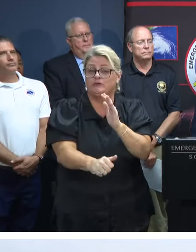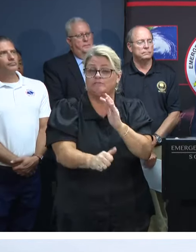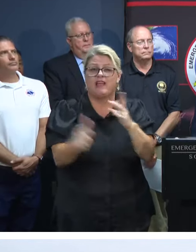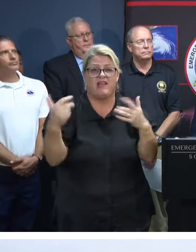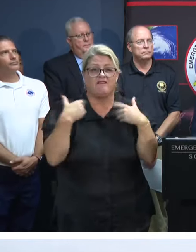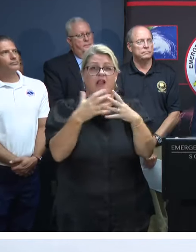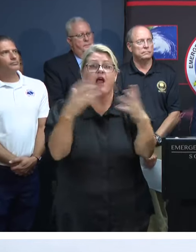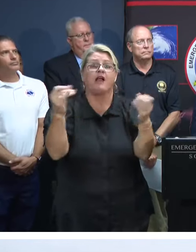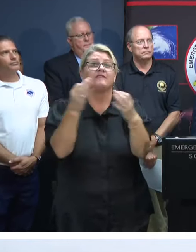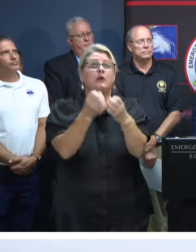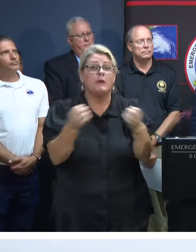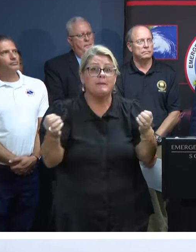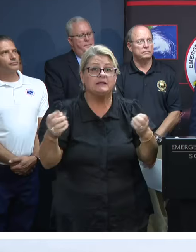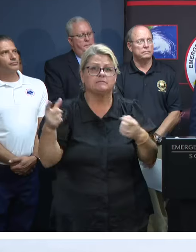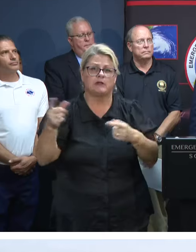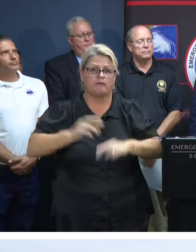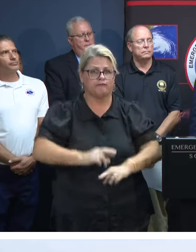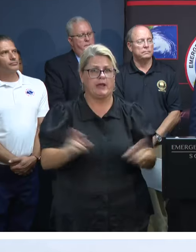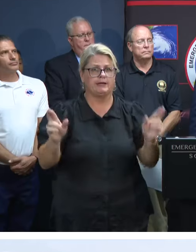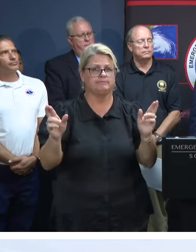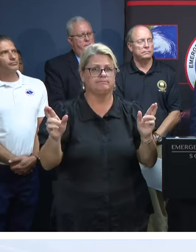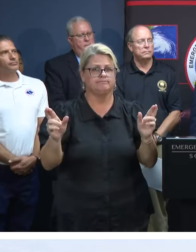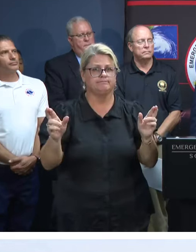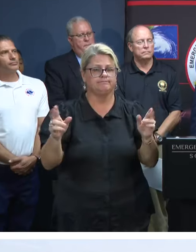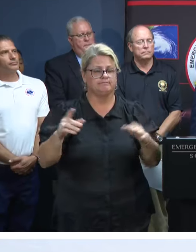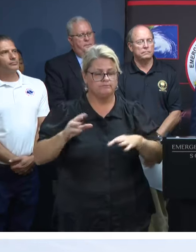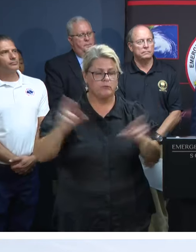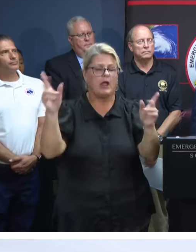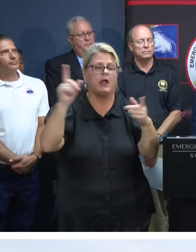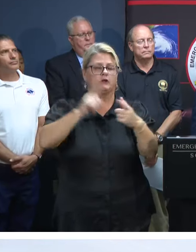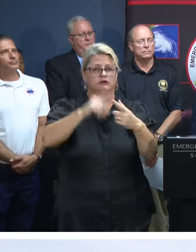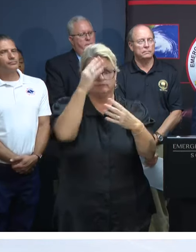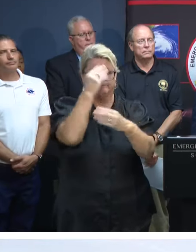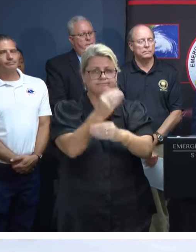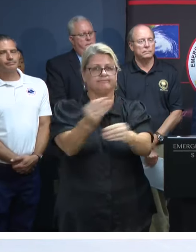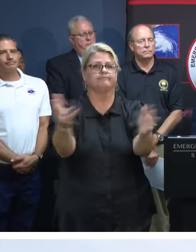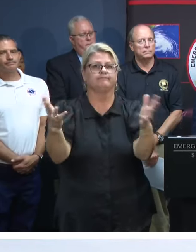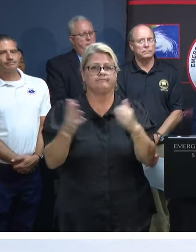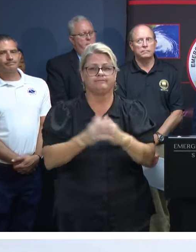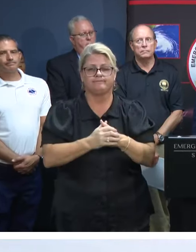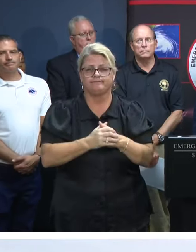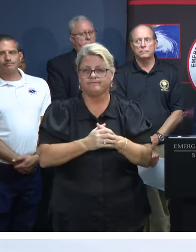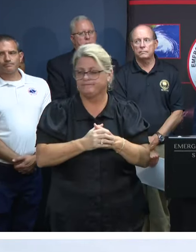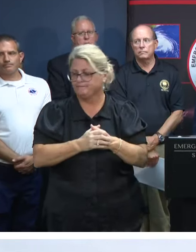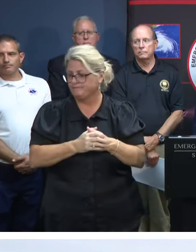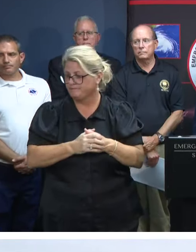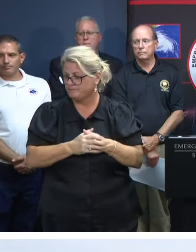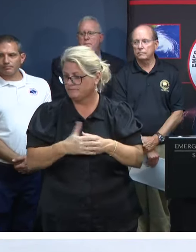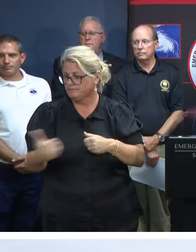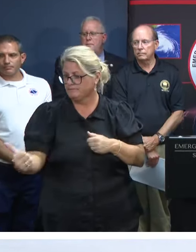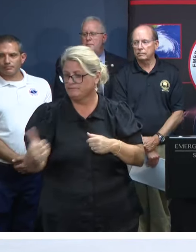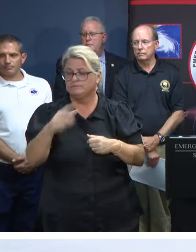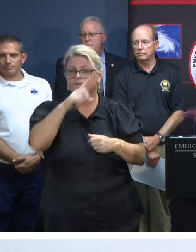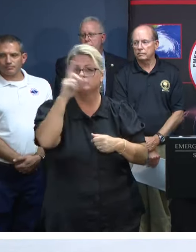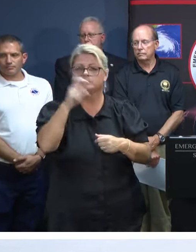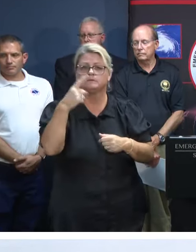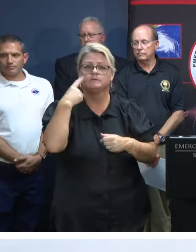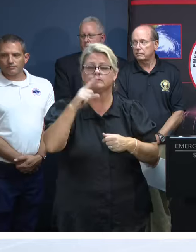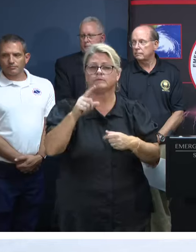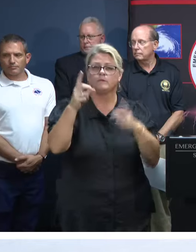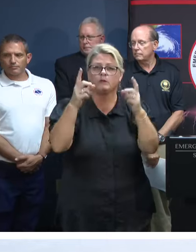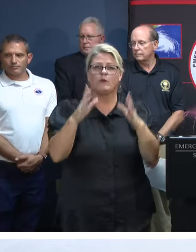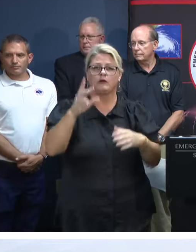that are in high gear getting information out and taking care of the people. Another question for Director Reese.